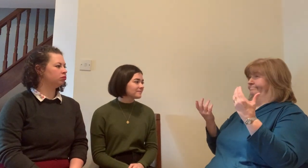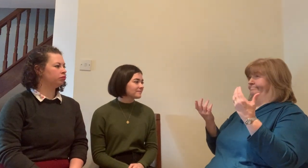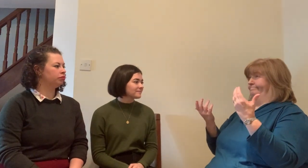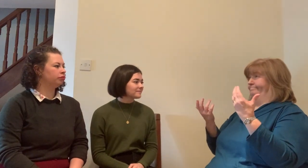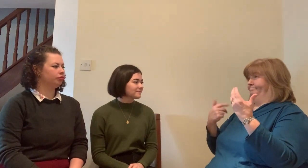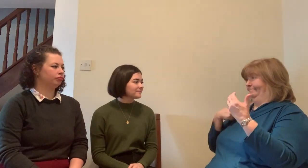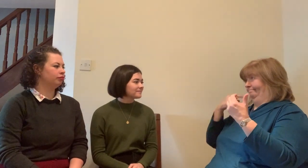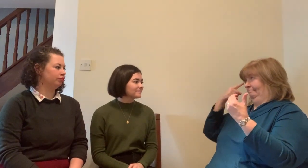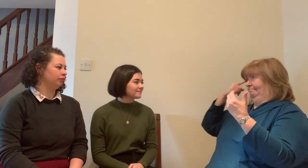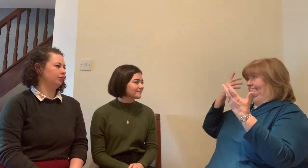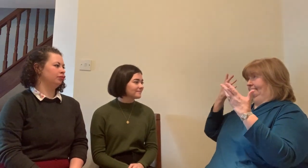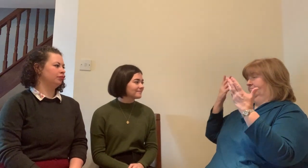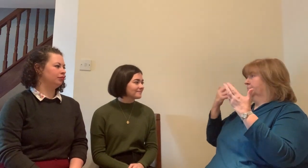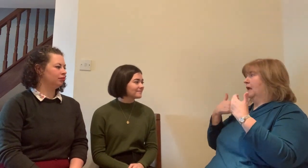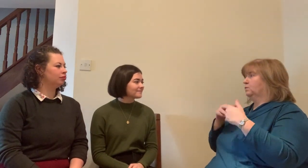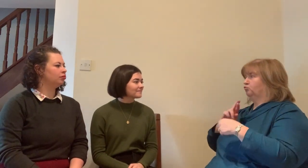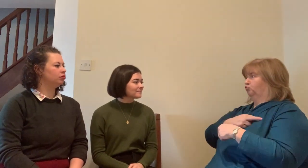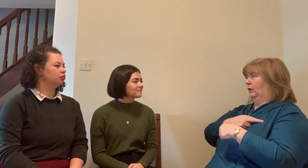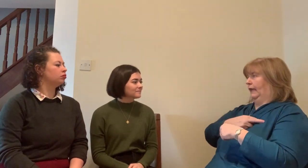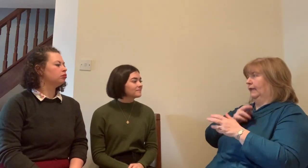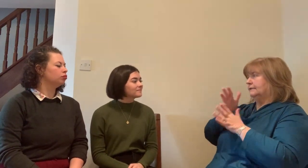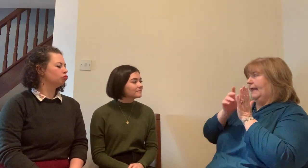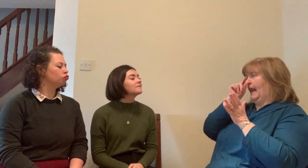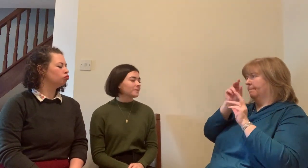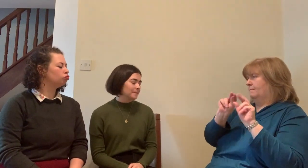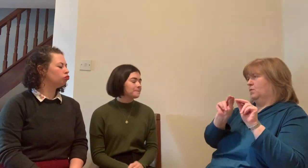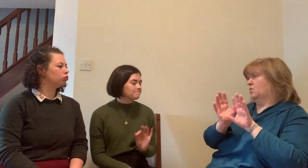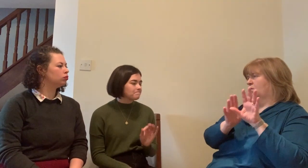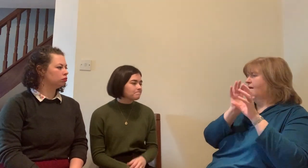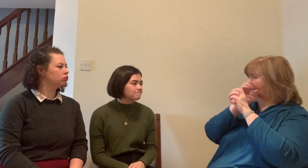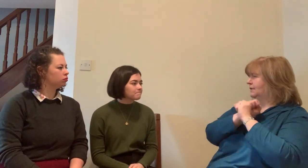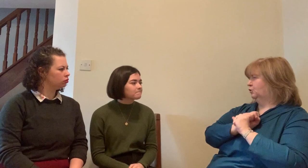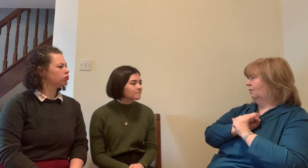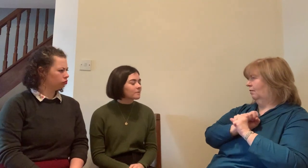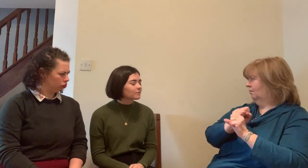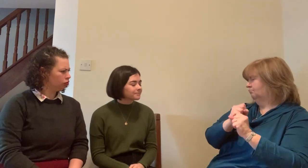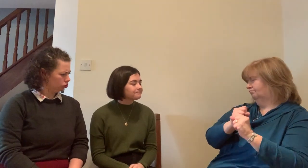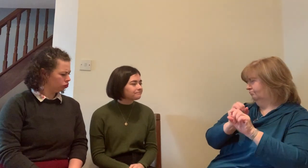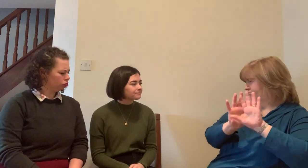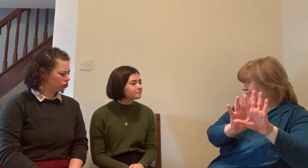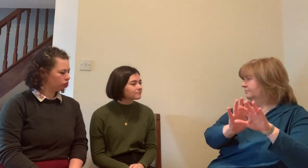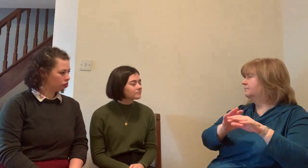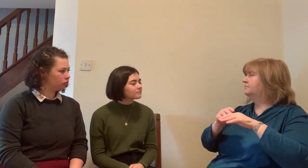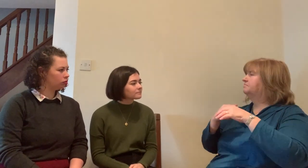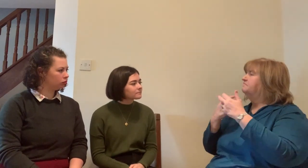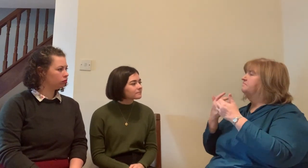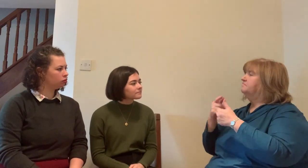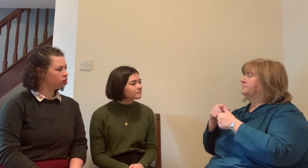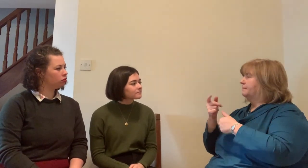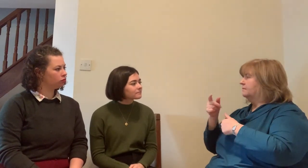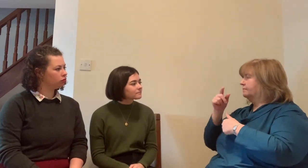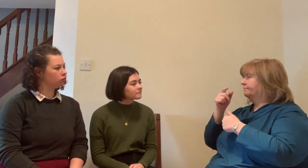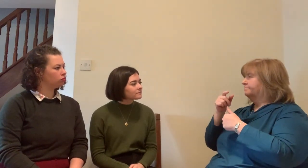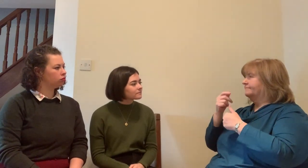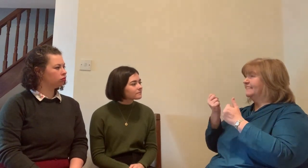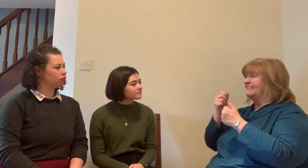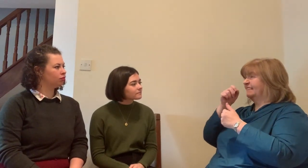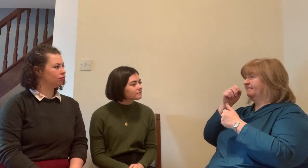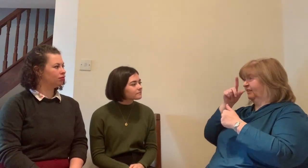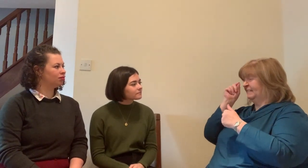it is that we're talking about and something that's really easy to identify for us as deaf interpreters like I said I've grown up in the community